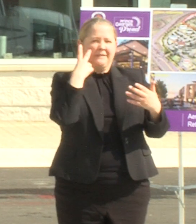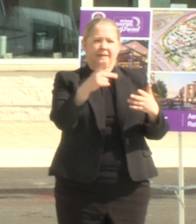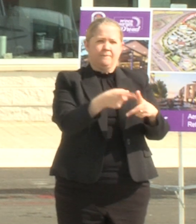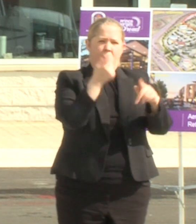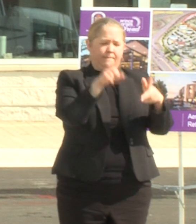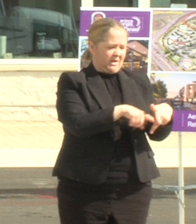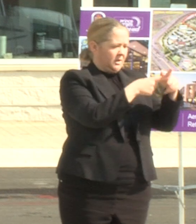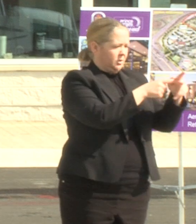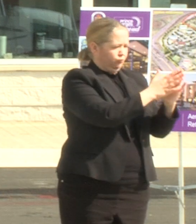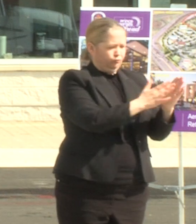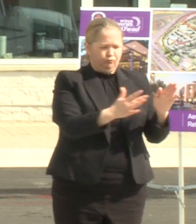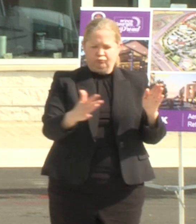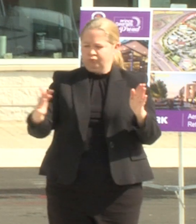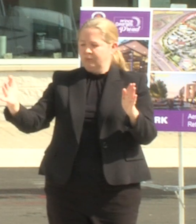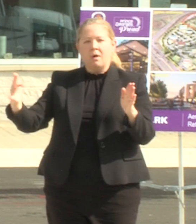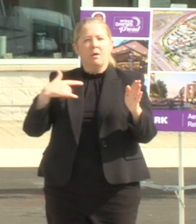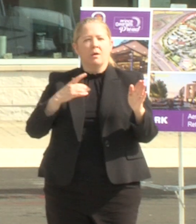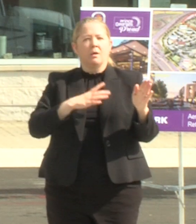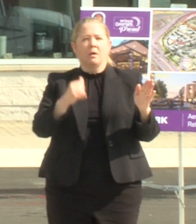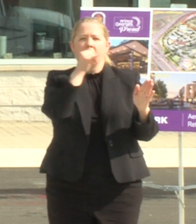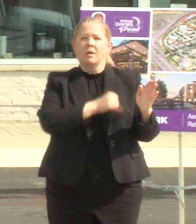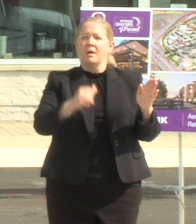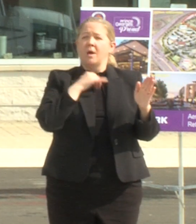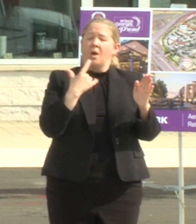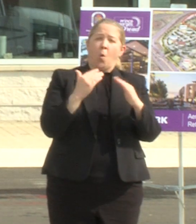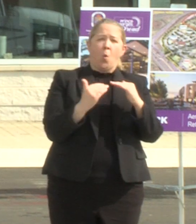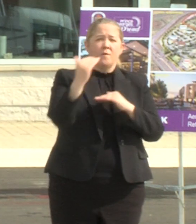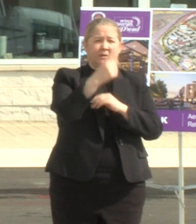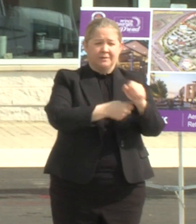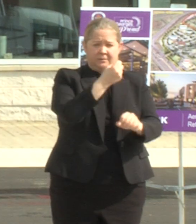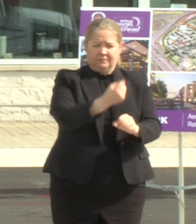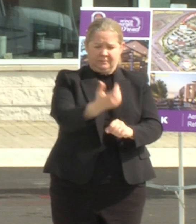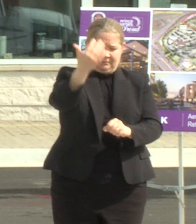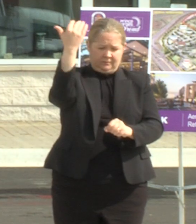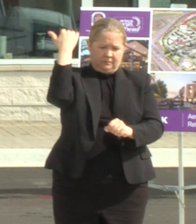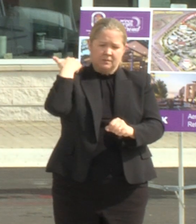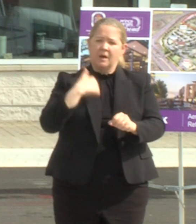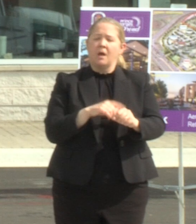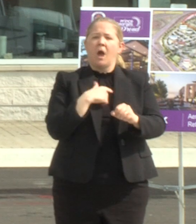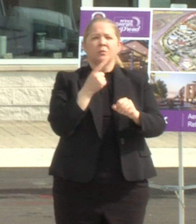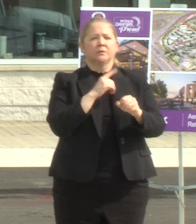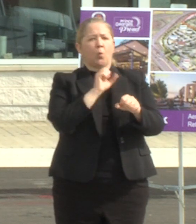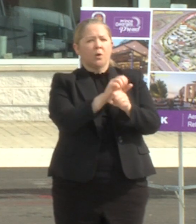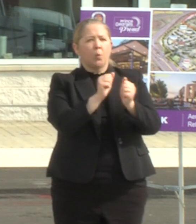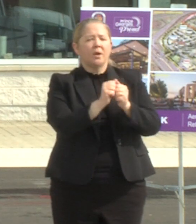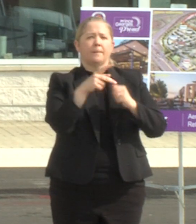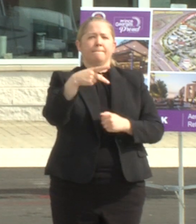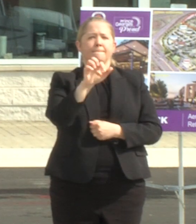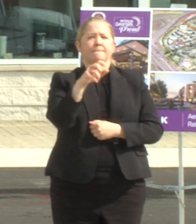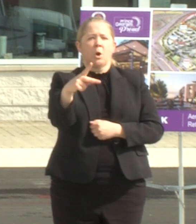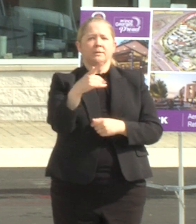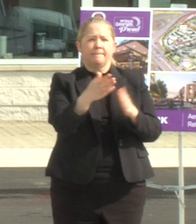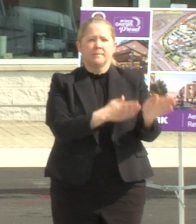i was working with the maryland national capital park and planning commission to designate the central avenue blue line corridor as a sustainable